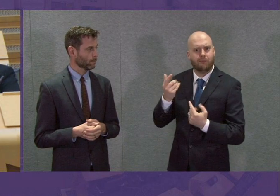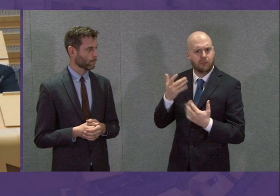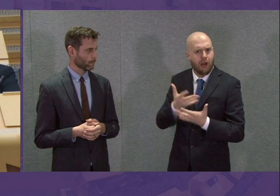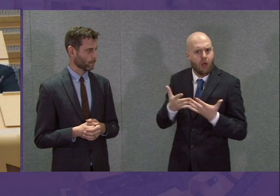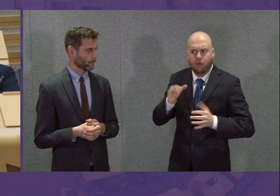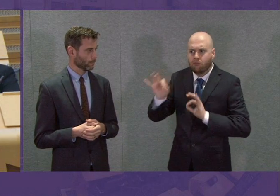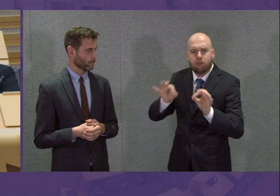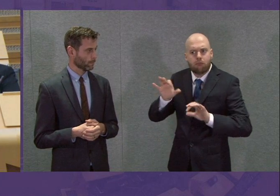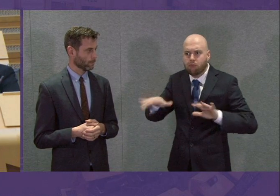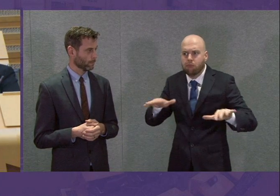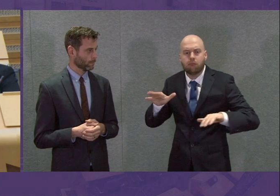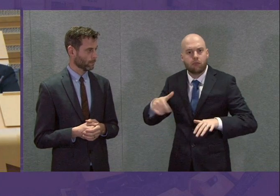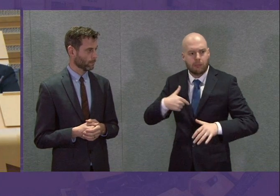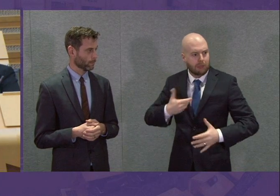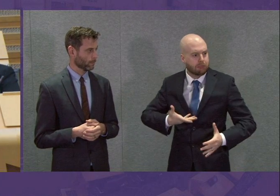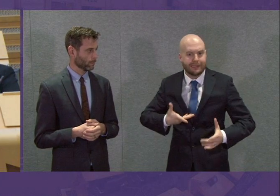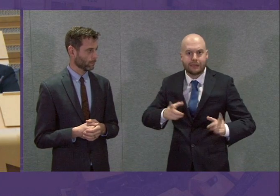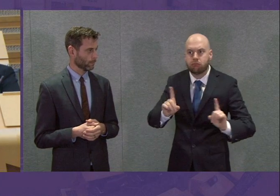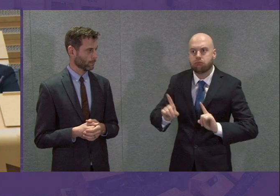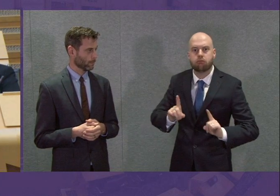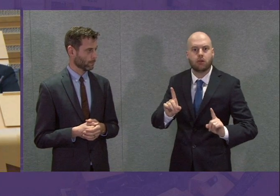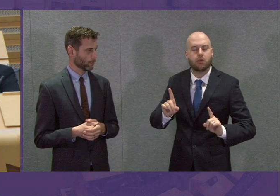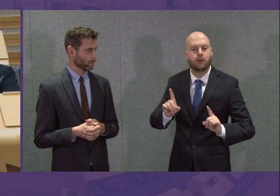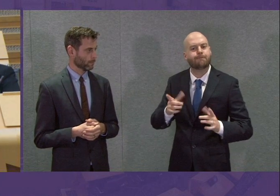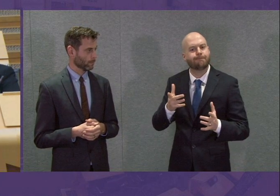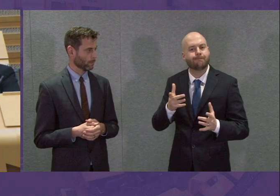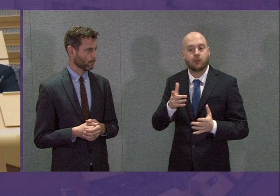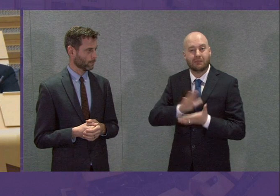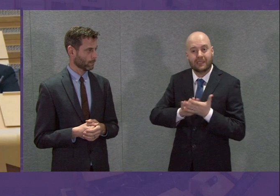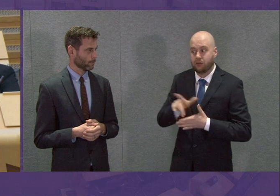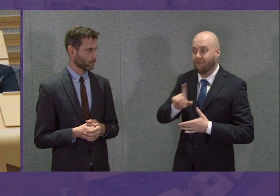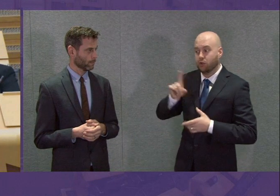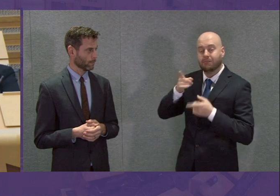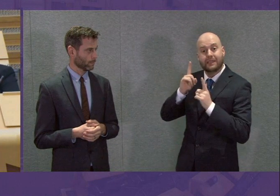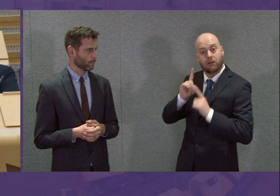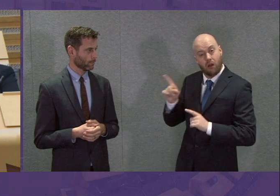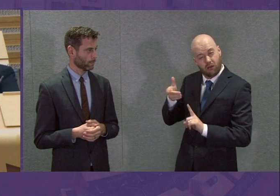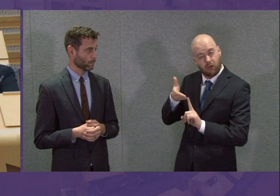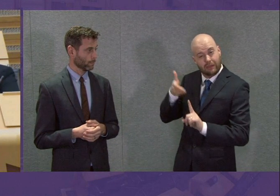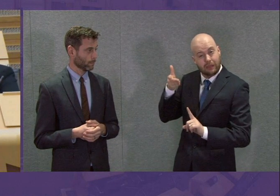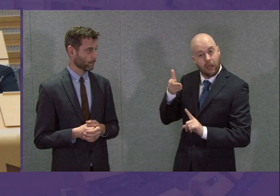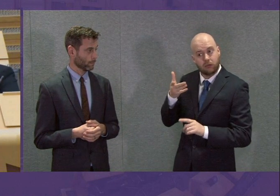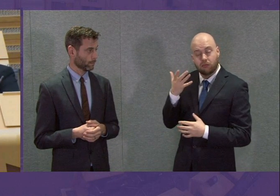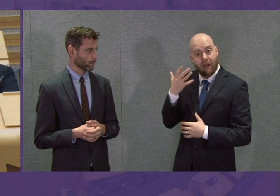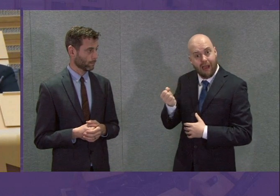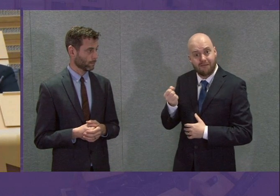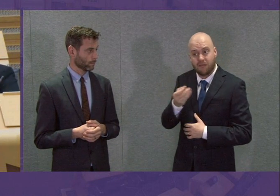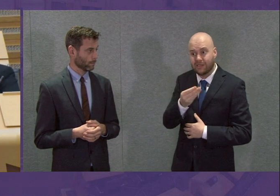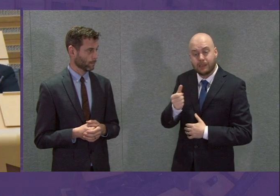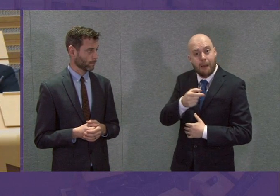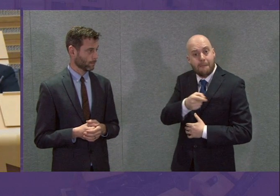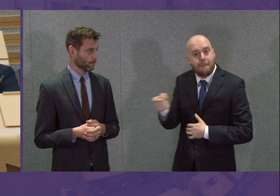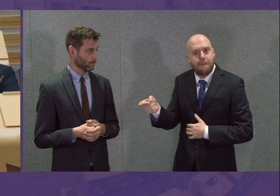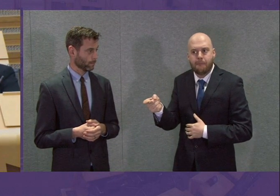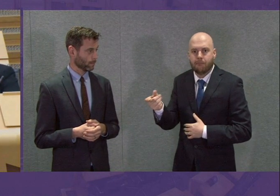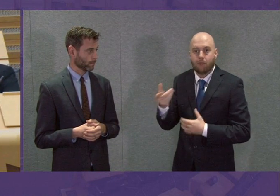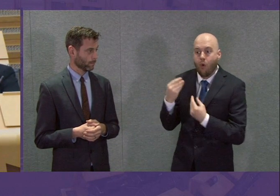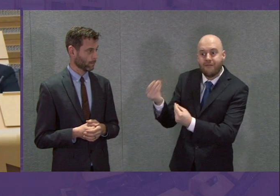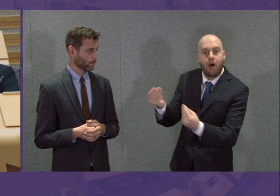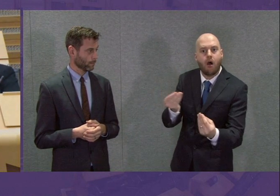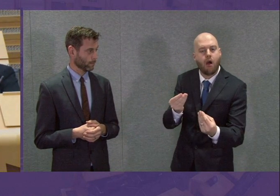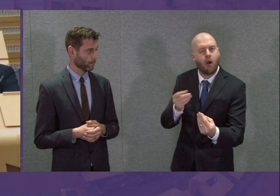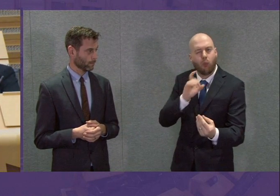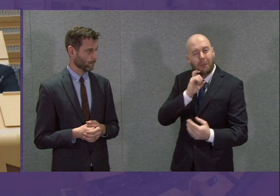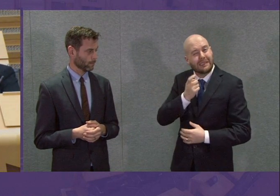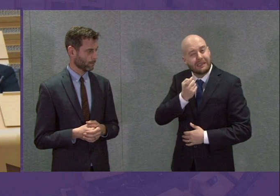Minister confirm to those who recognise the clear advantage of the assistance being offered to their businesses, that it will be kept simple